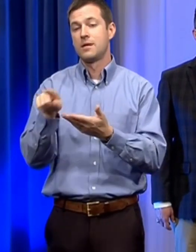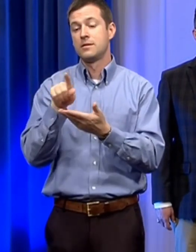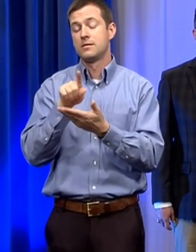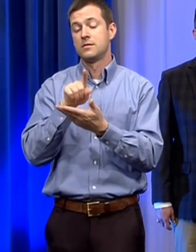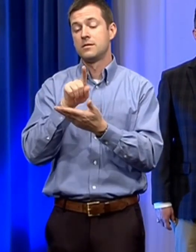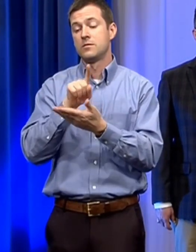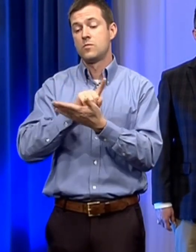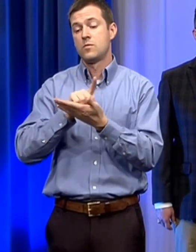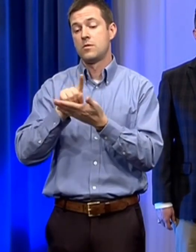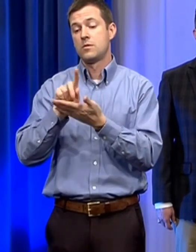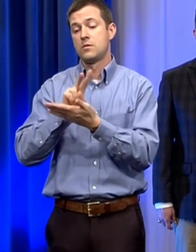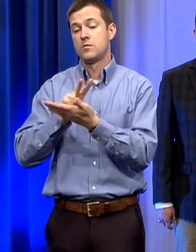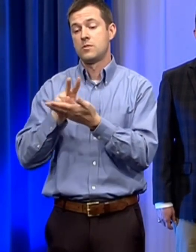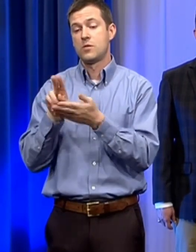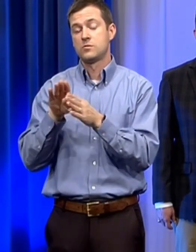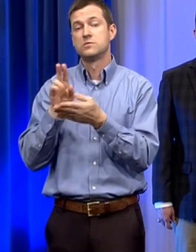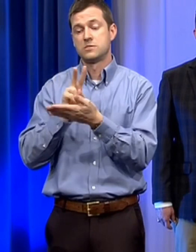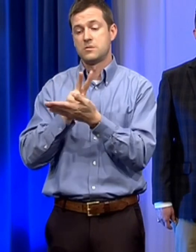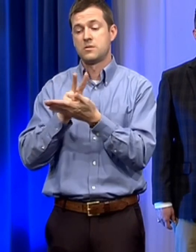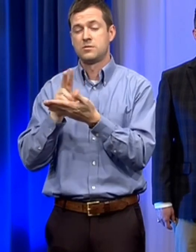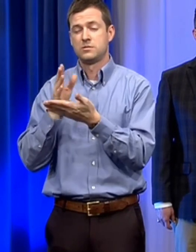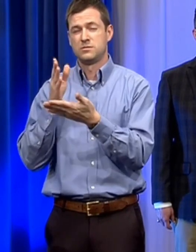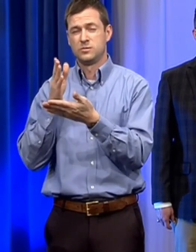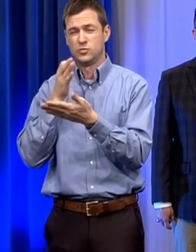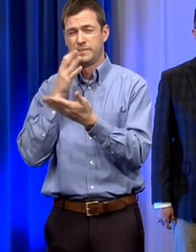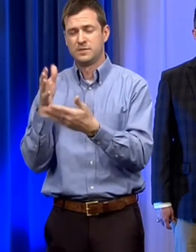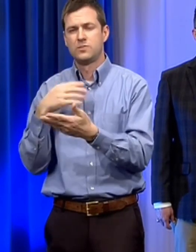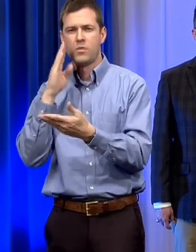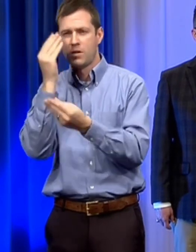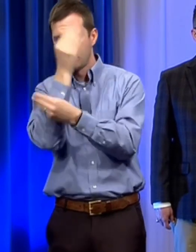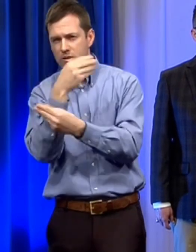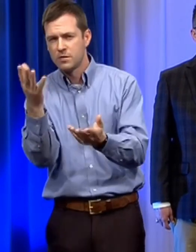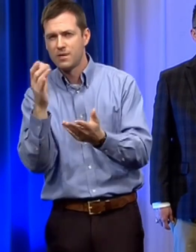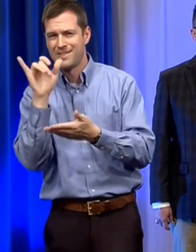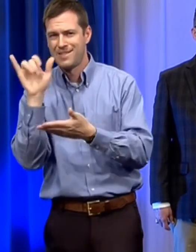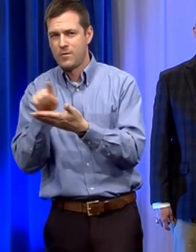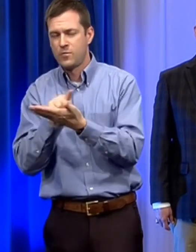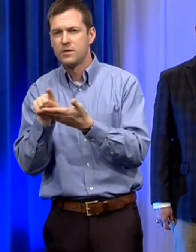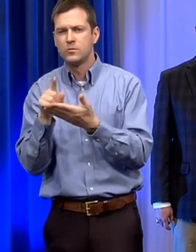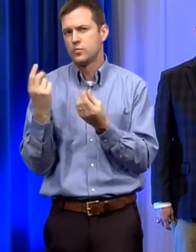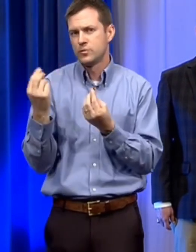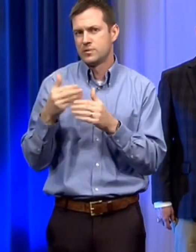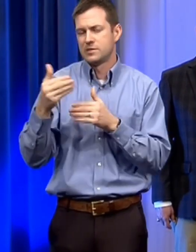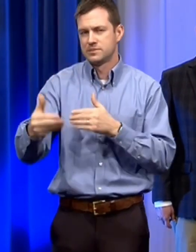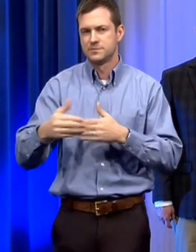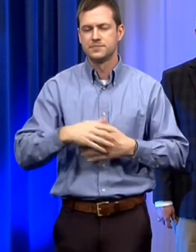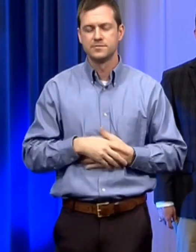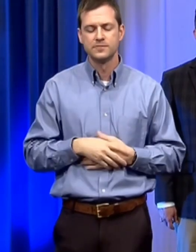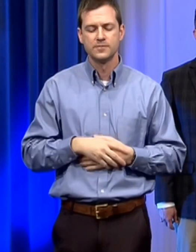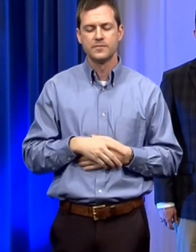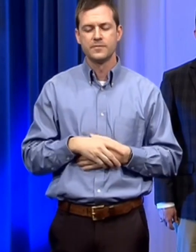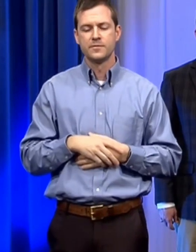we'll make that decision as quickly as we can based on the information that's available that week i'm going to